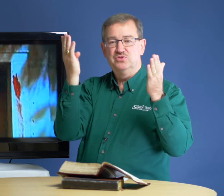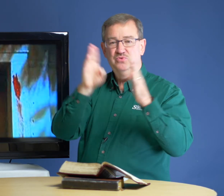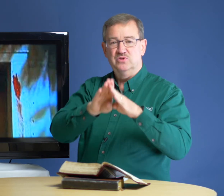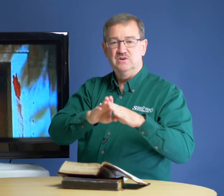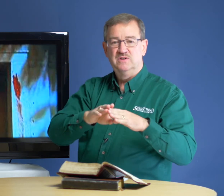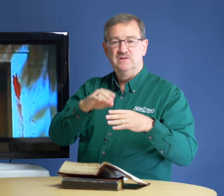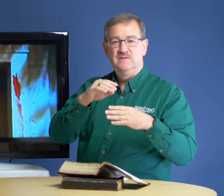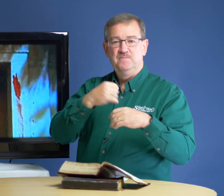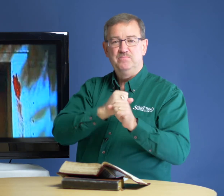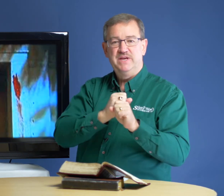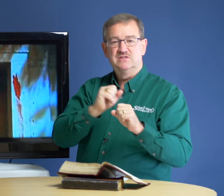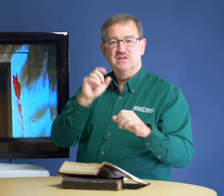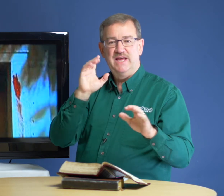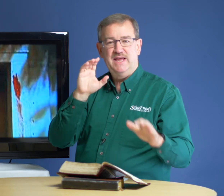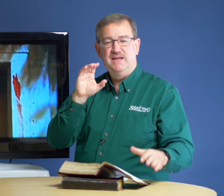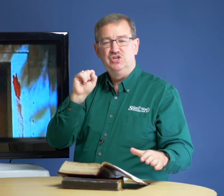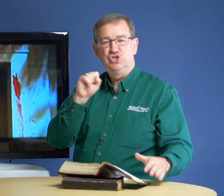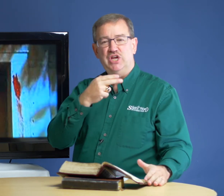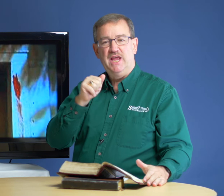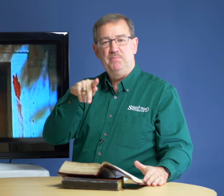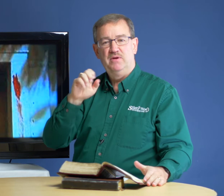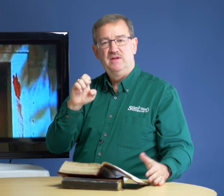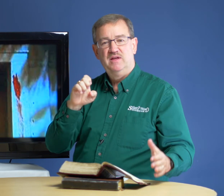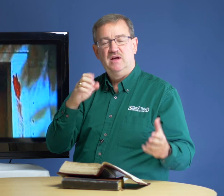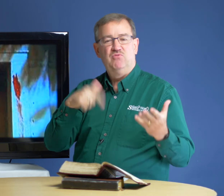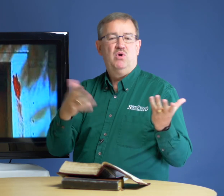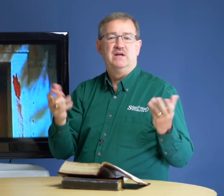door makes a shape of what?